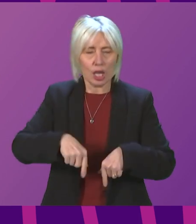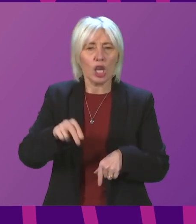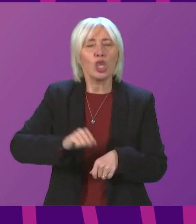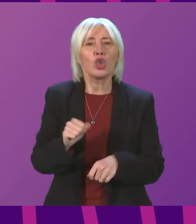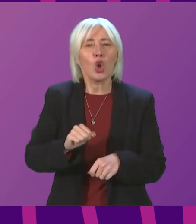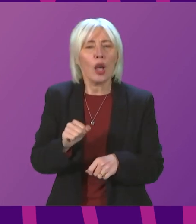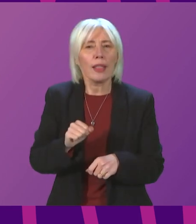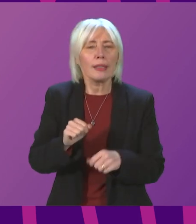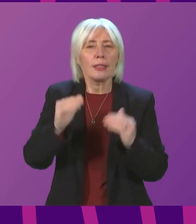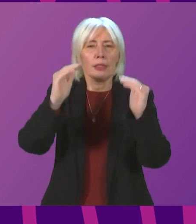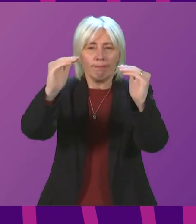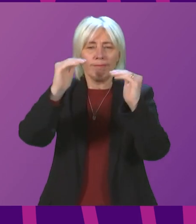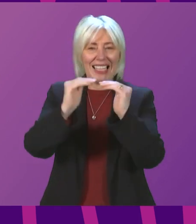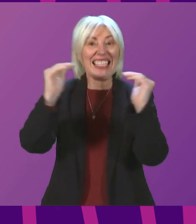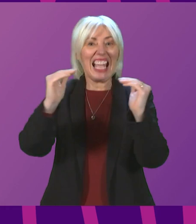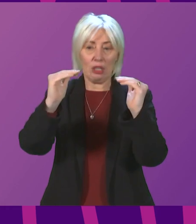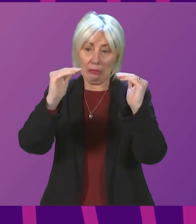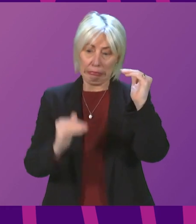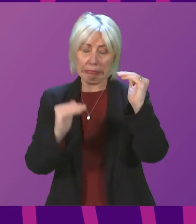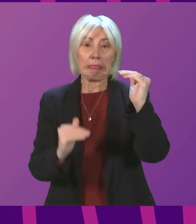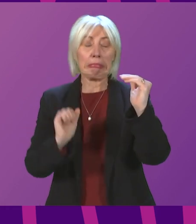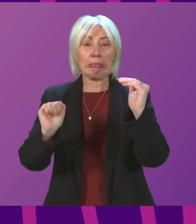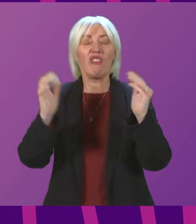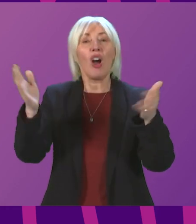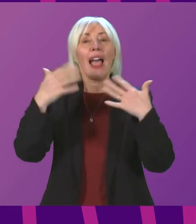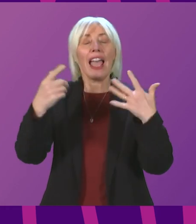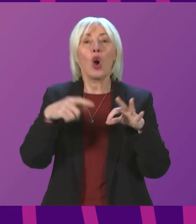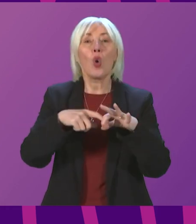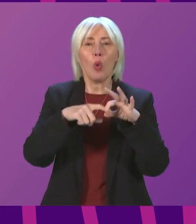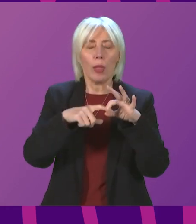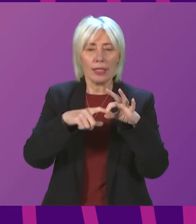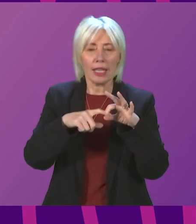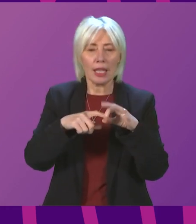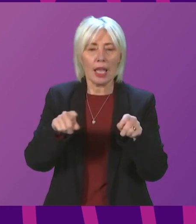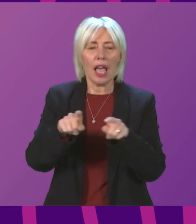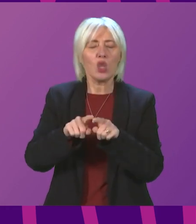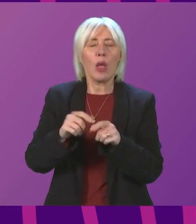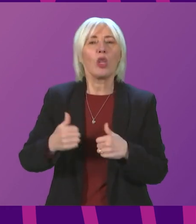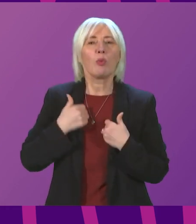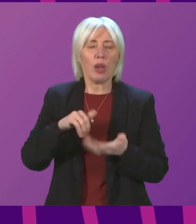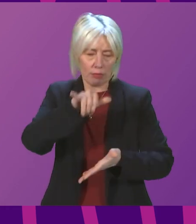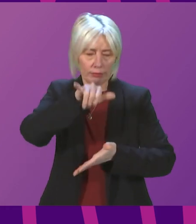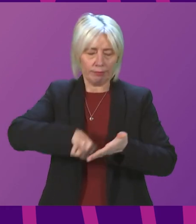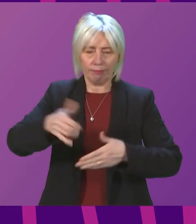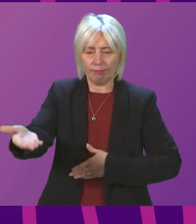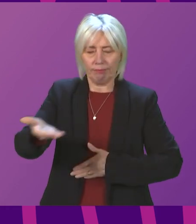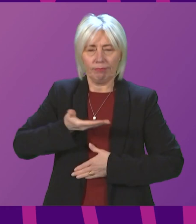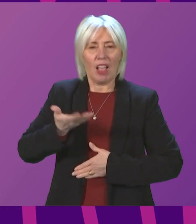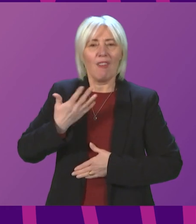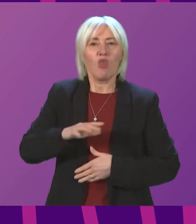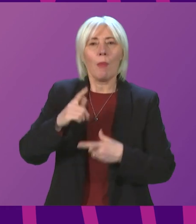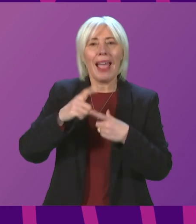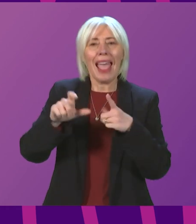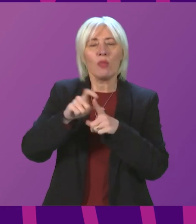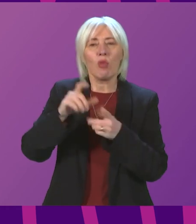fall below standards for air quality, added to which this morning I was passed a paper commissioned by Edinburgh City